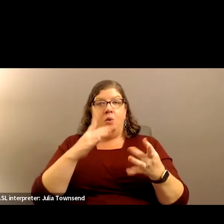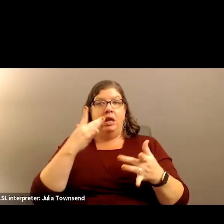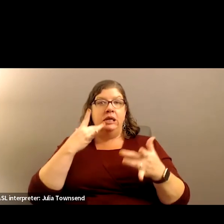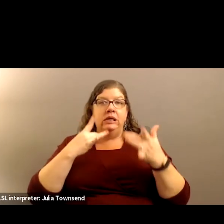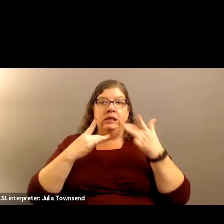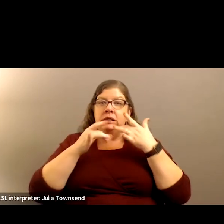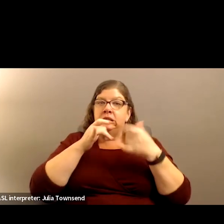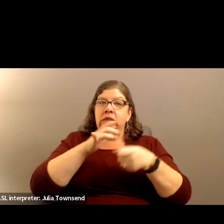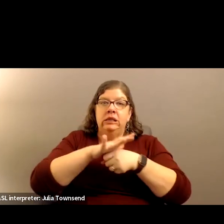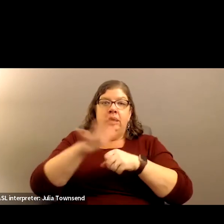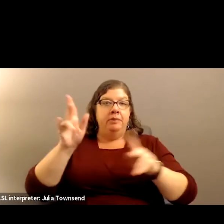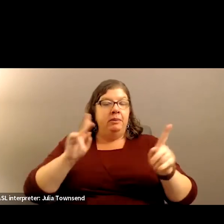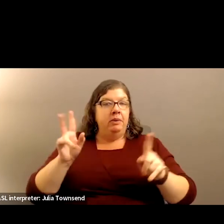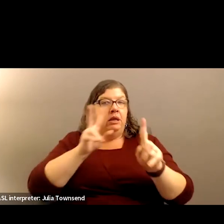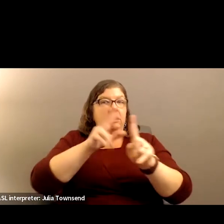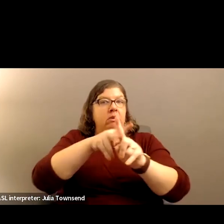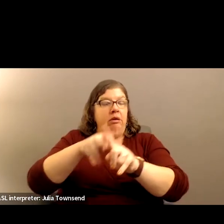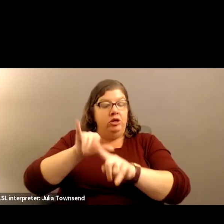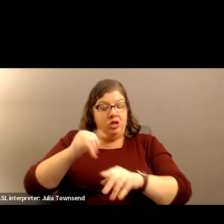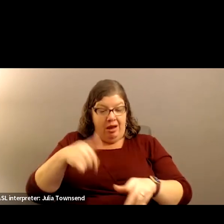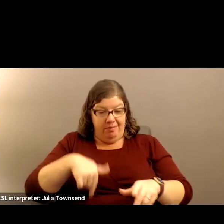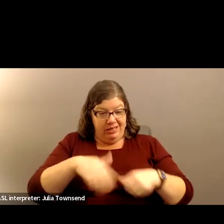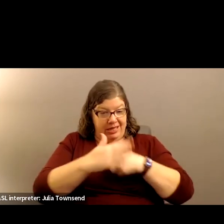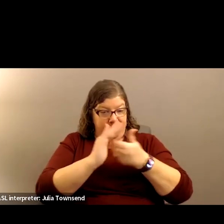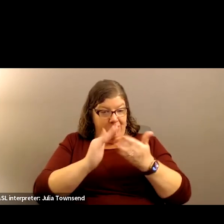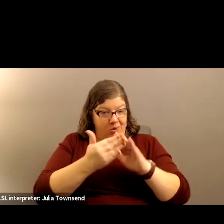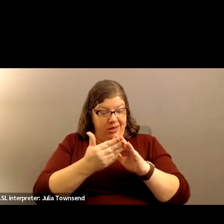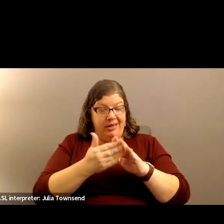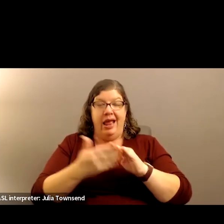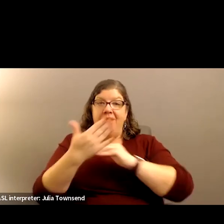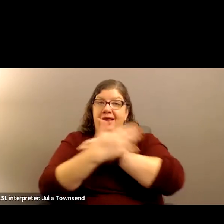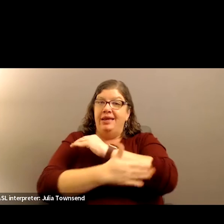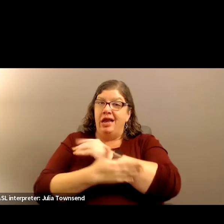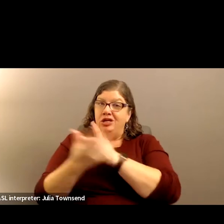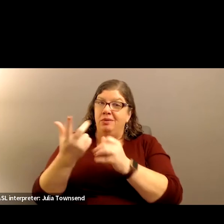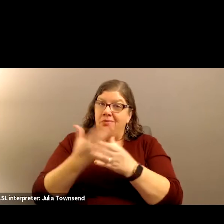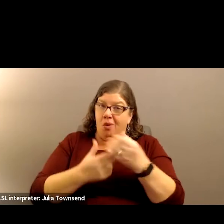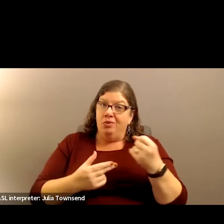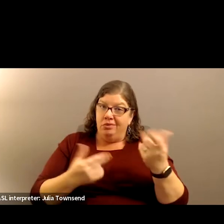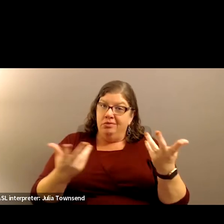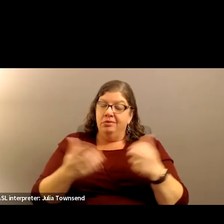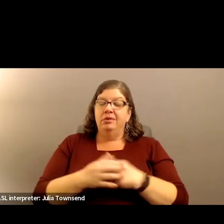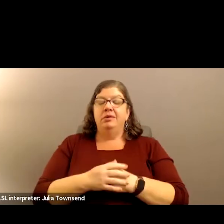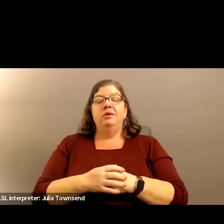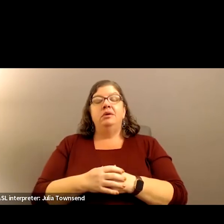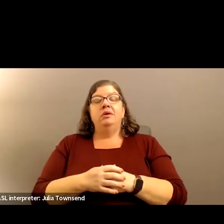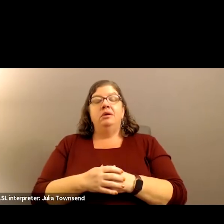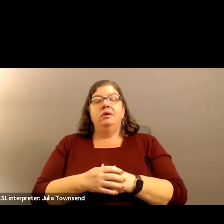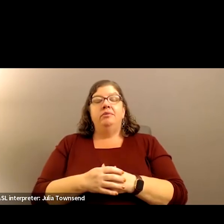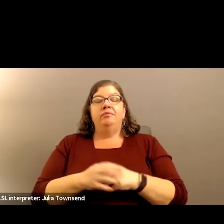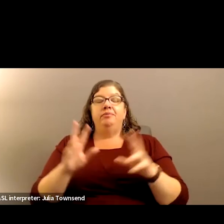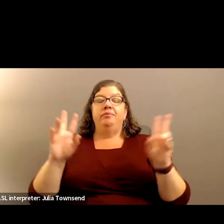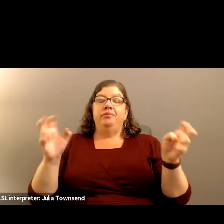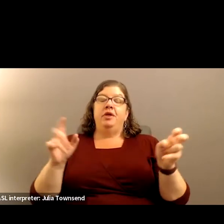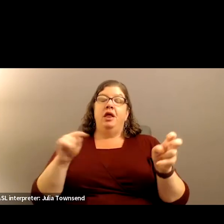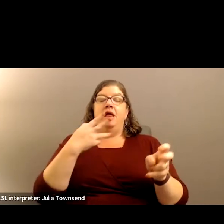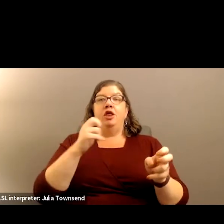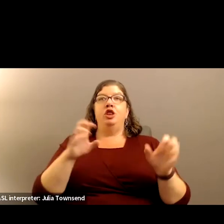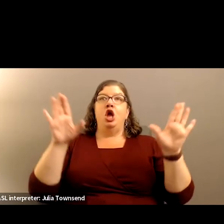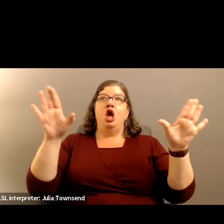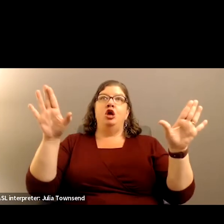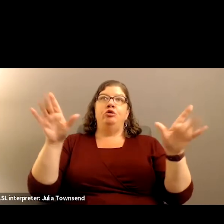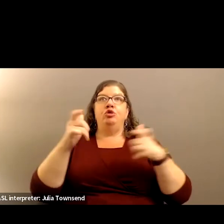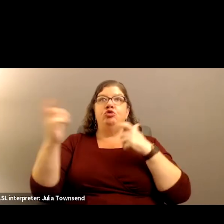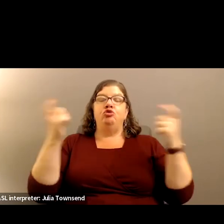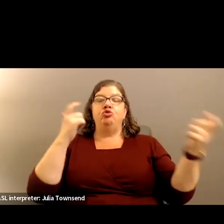you've probably heard throughout our community and the nation. And then the great resignation you've heard about. And we definitely